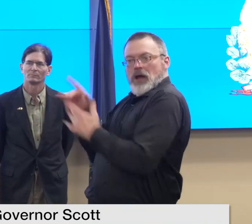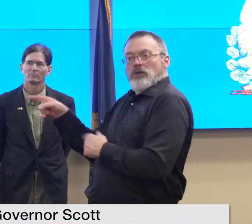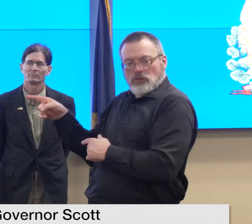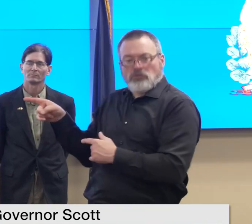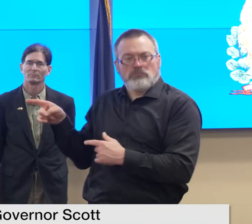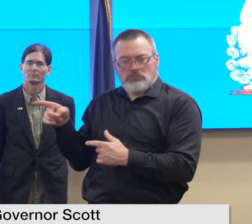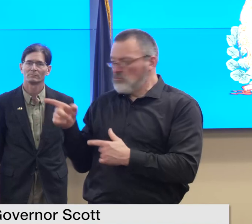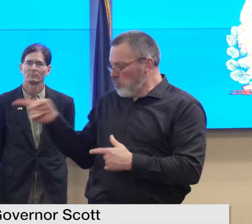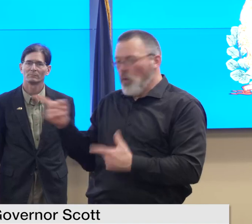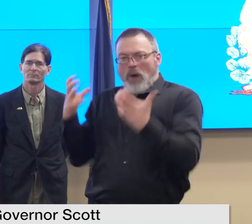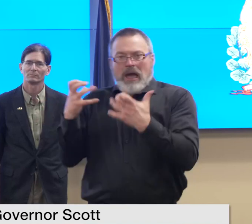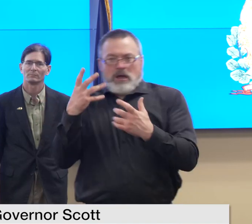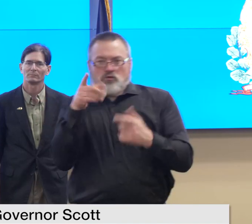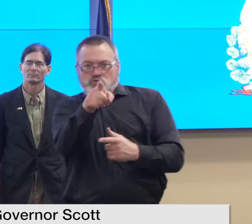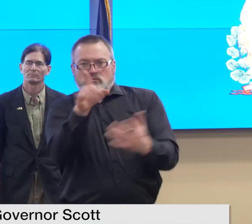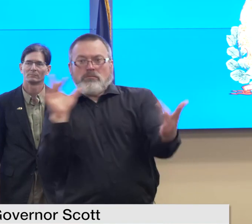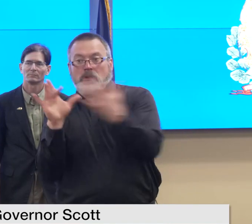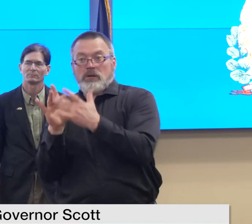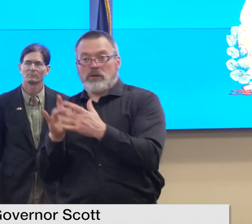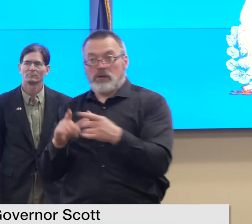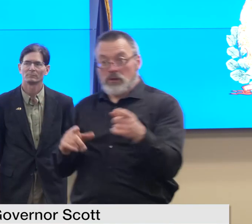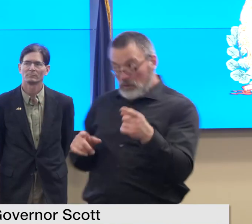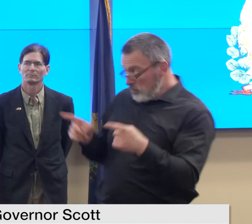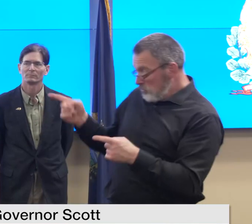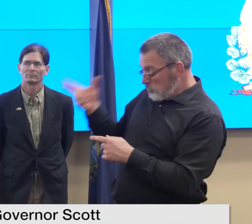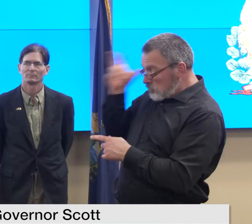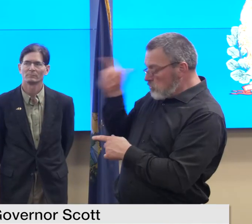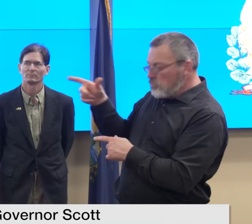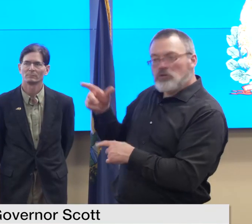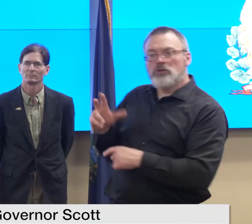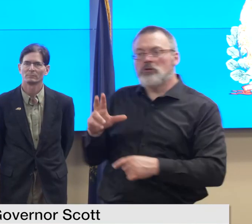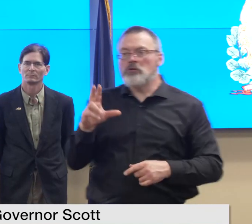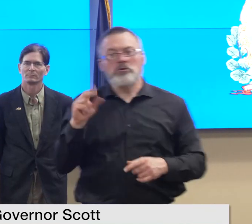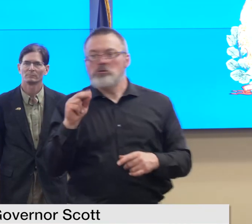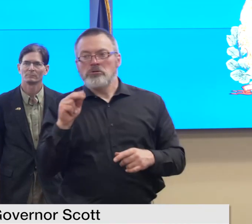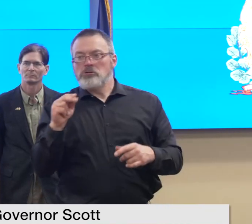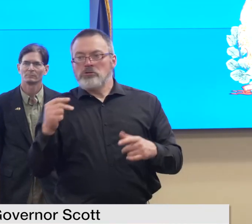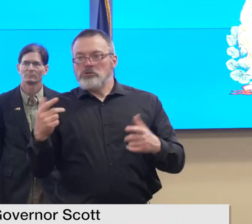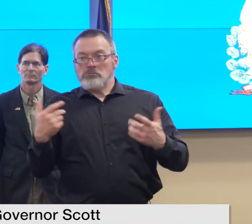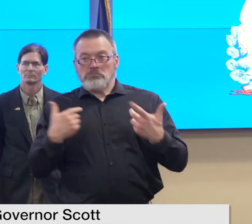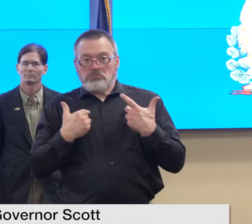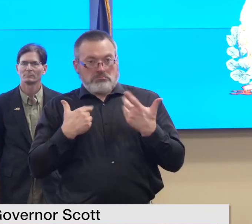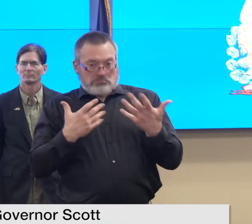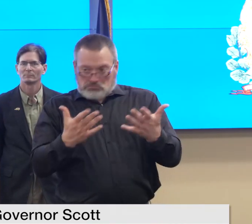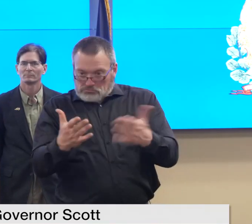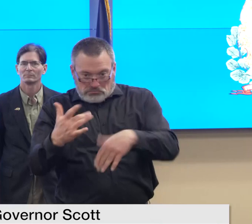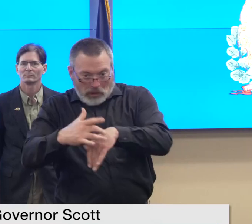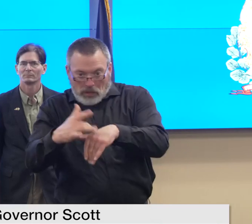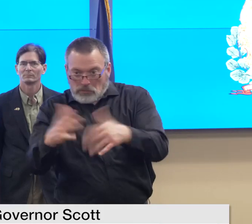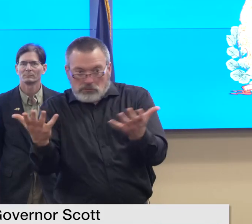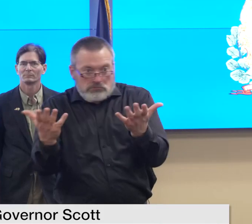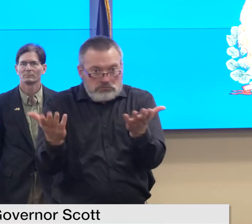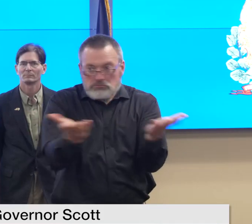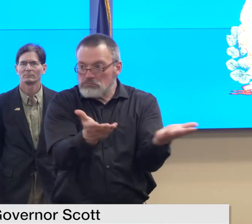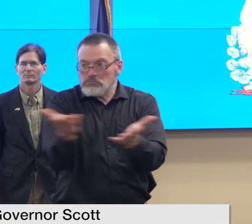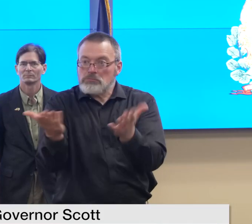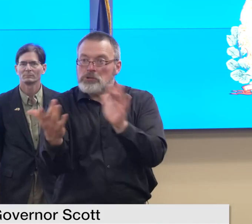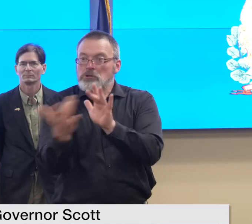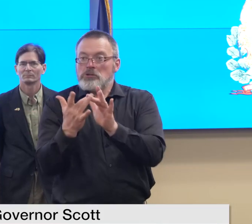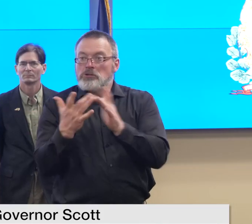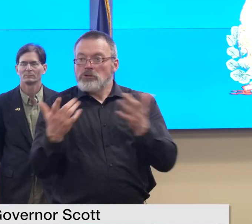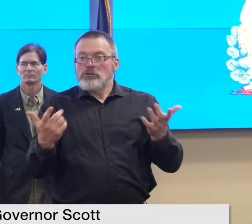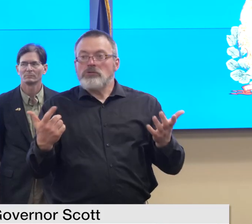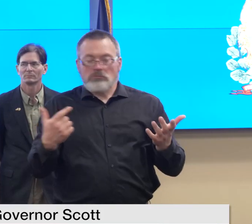what's that you hadn't heard no not at all in fact we don't have any open tickets no no requests have gone unfulfilled in plainfield at this point